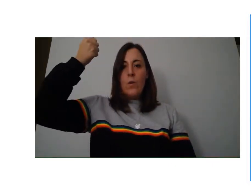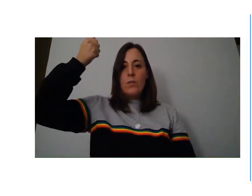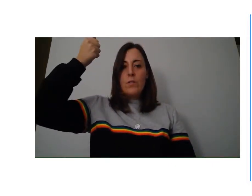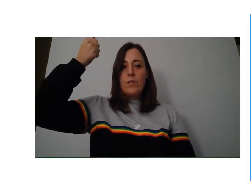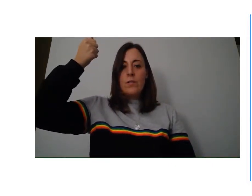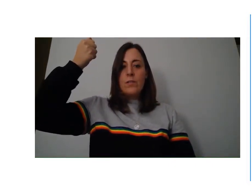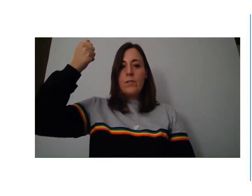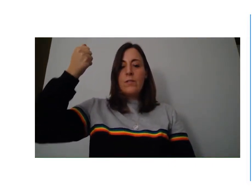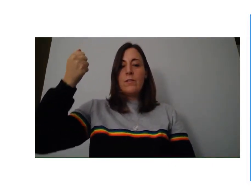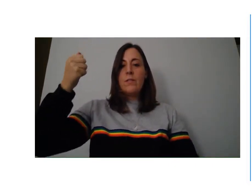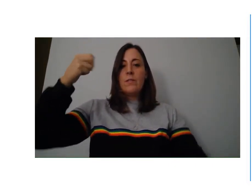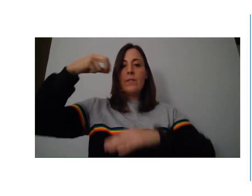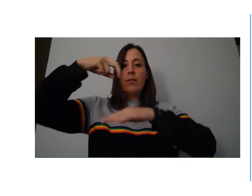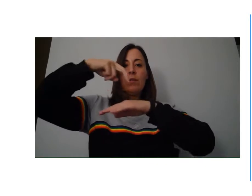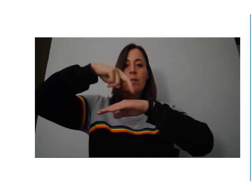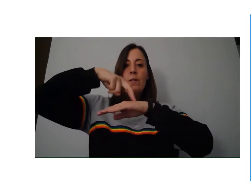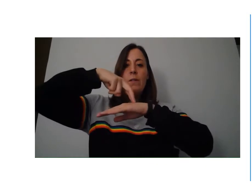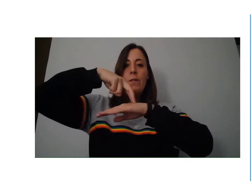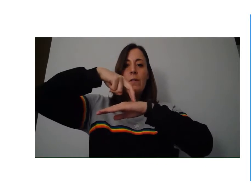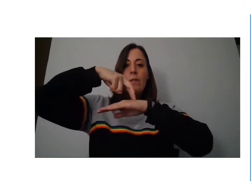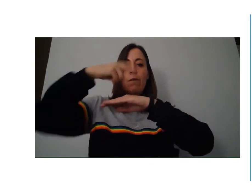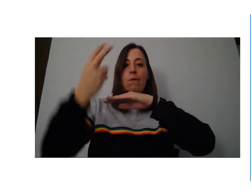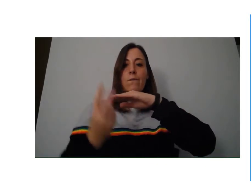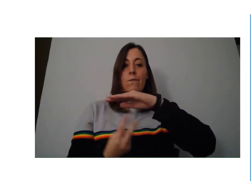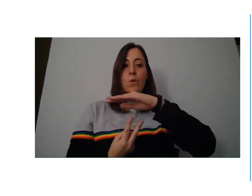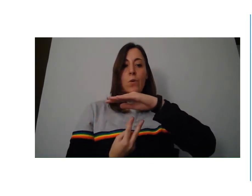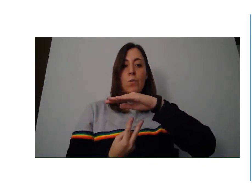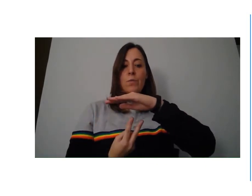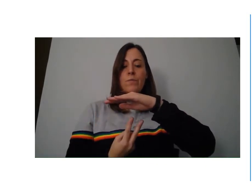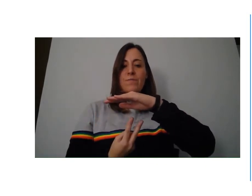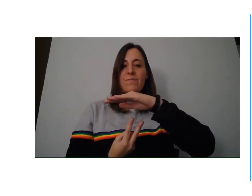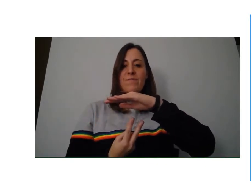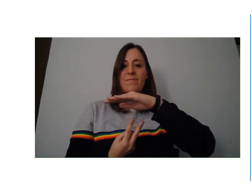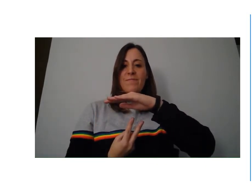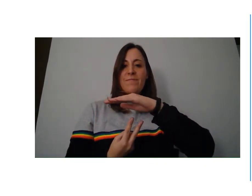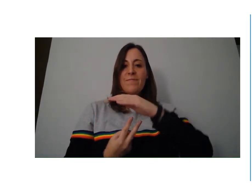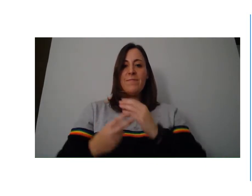hot, fall,